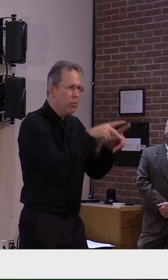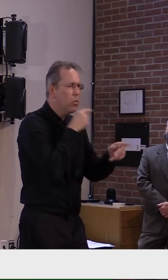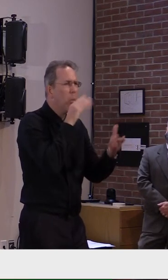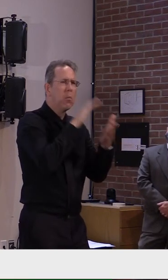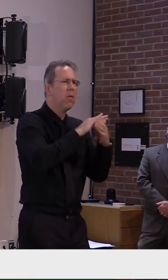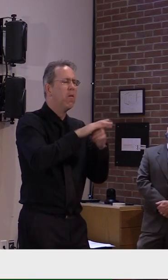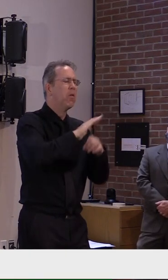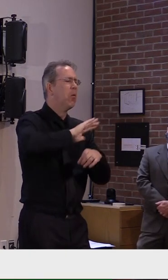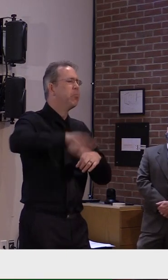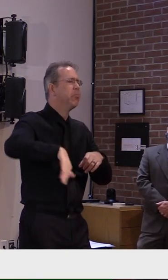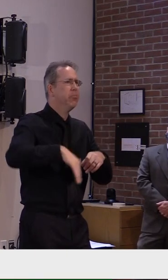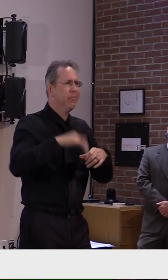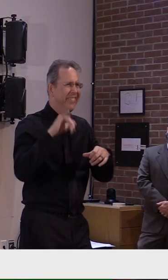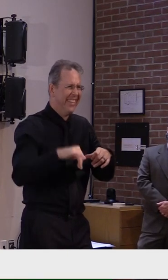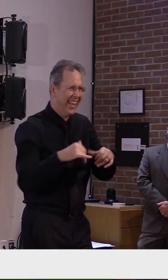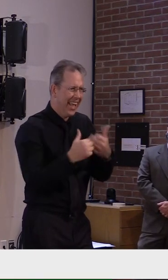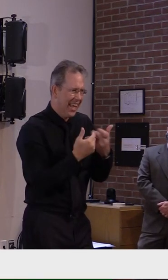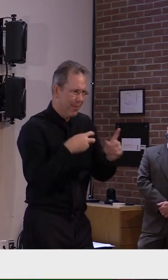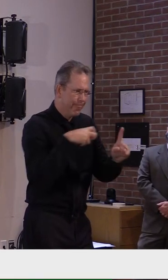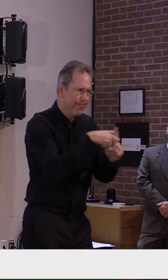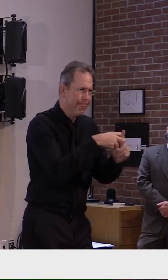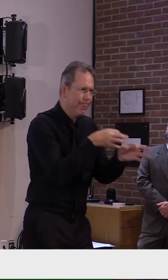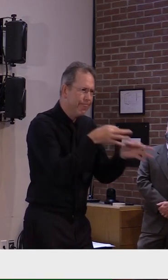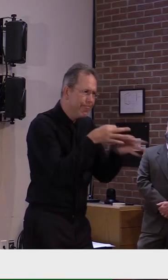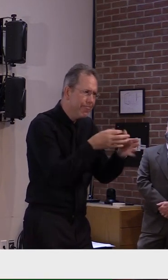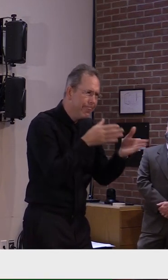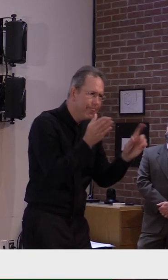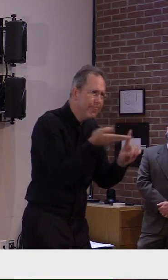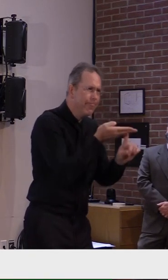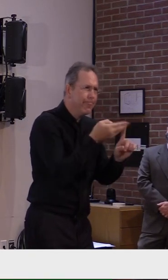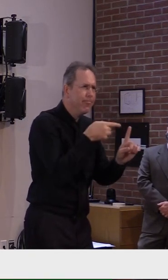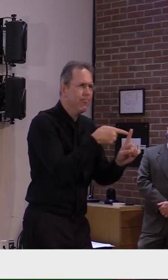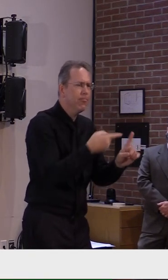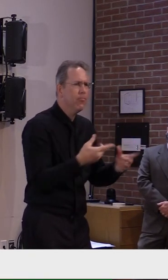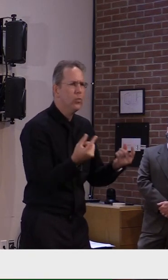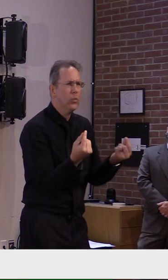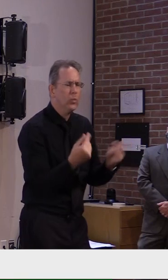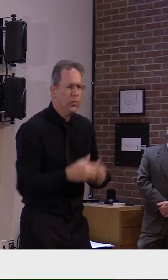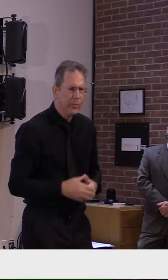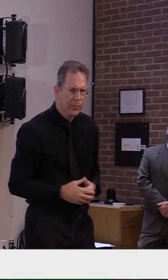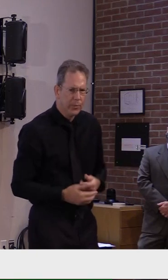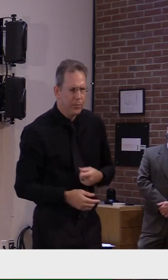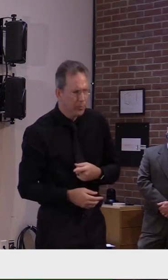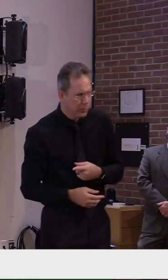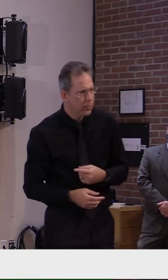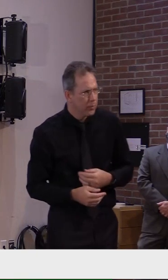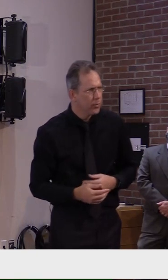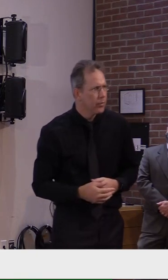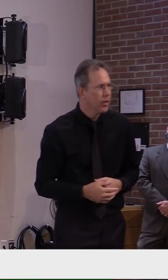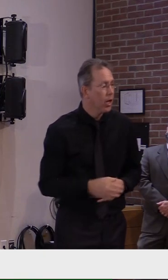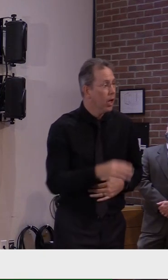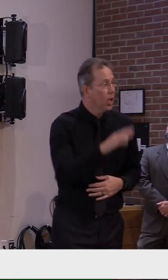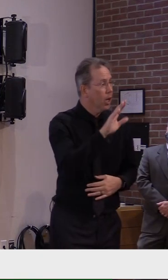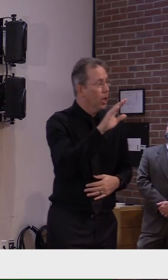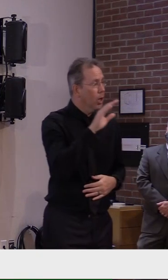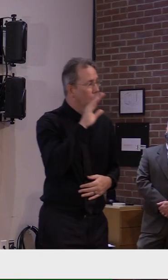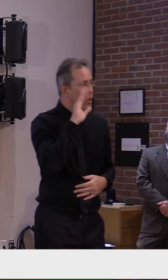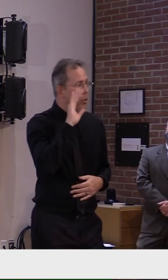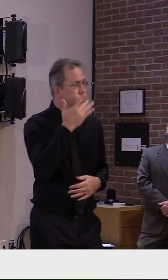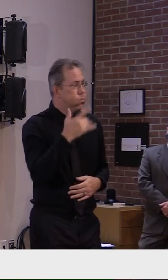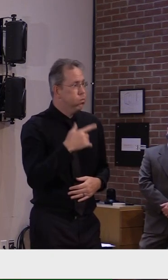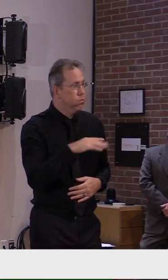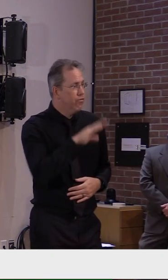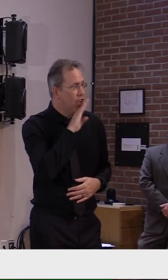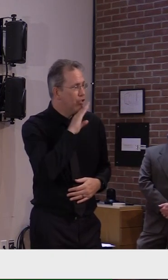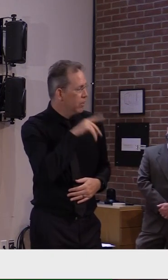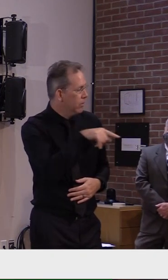earlier whether I was angry or frustrated, I'm angry with the virus. I'm frustrated with those who don't believe that we